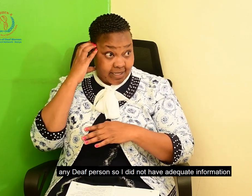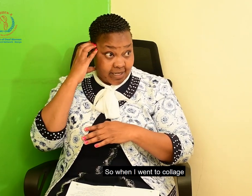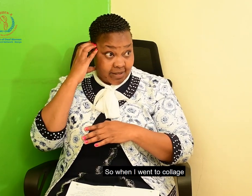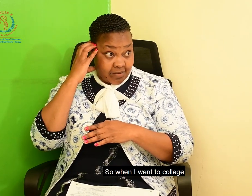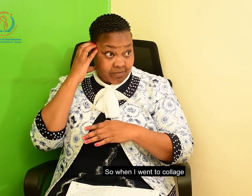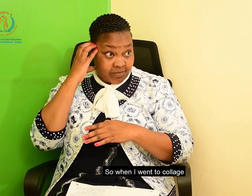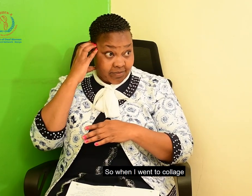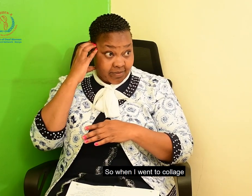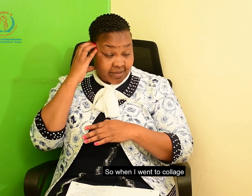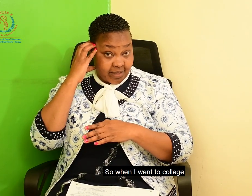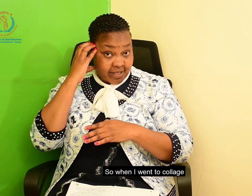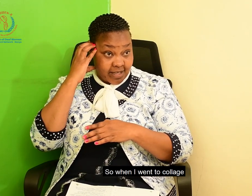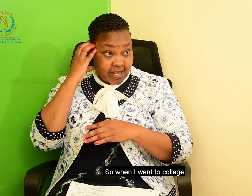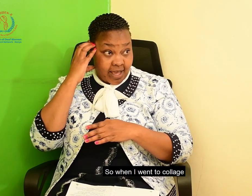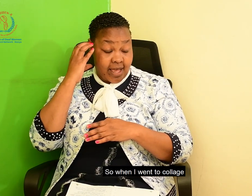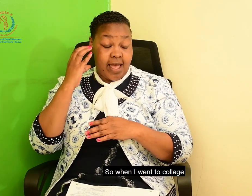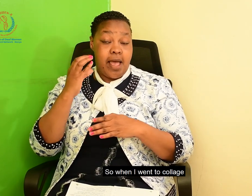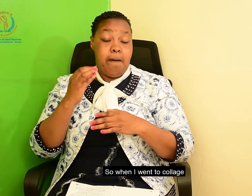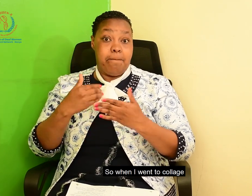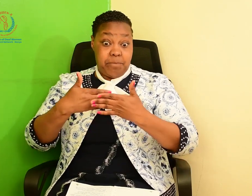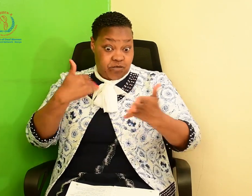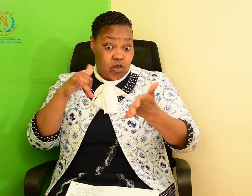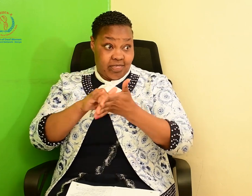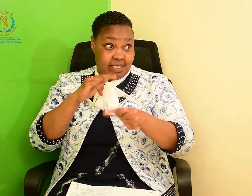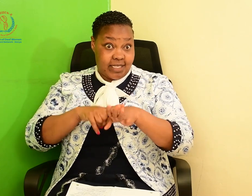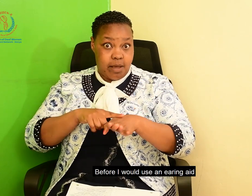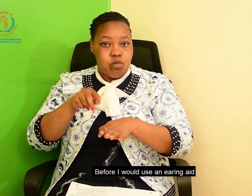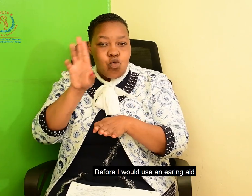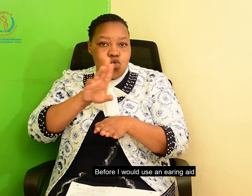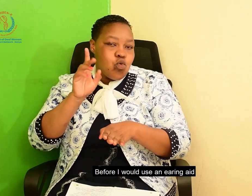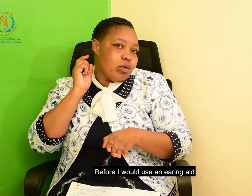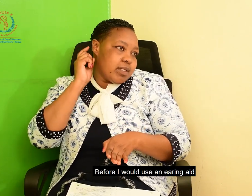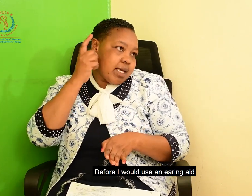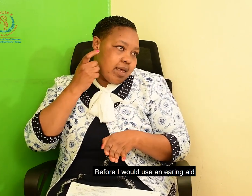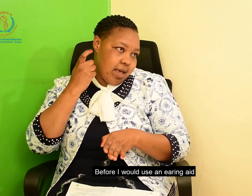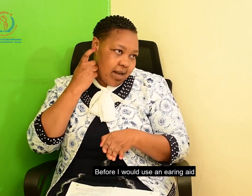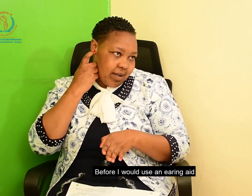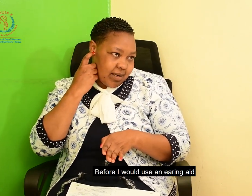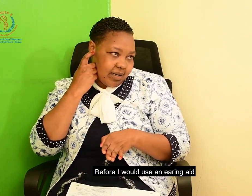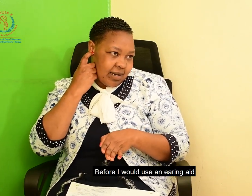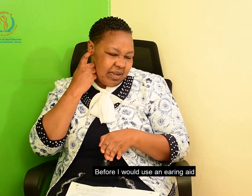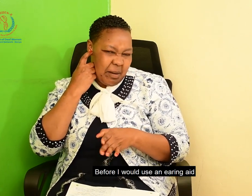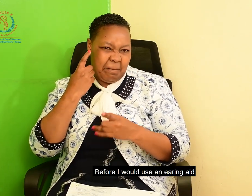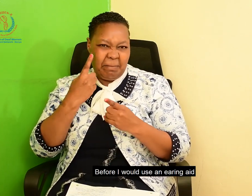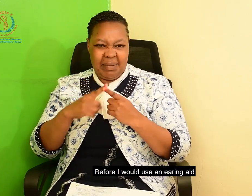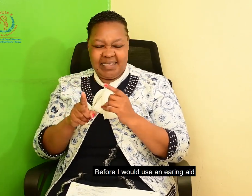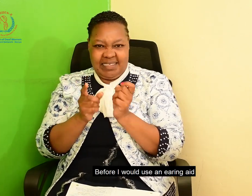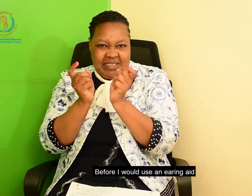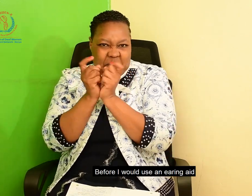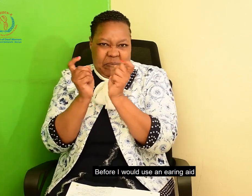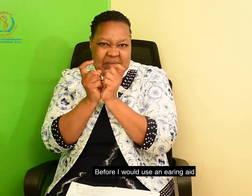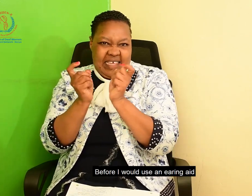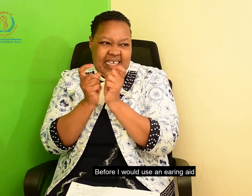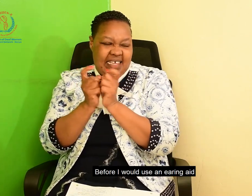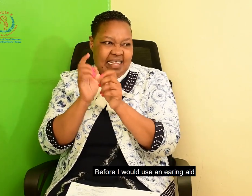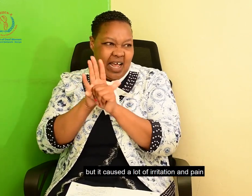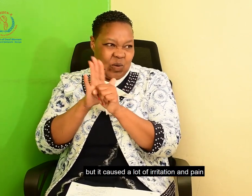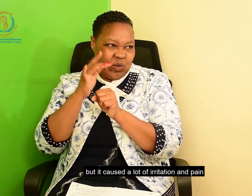So, when I went to college, before I went to college, I would always use a hearing aid, but it